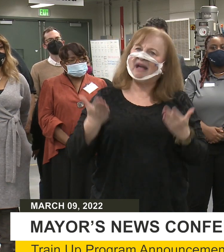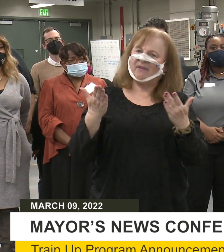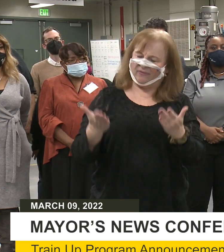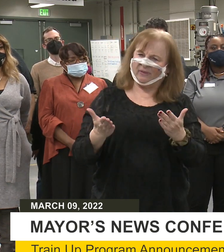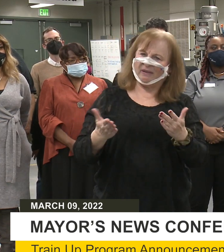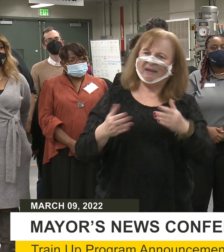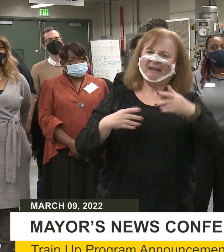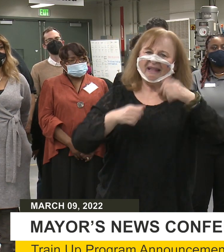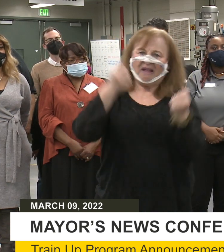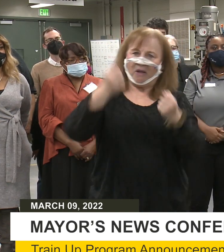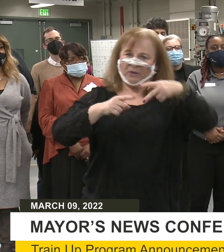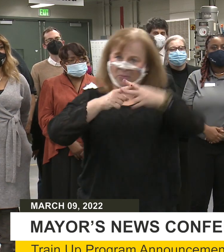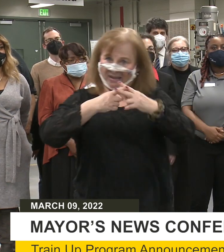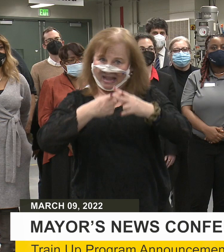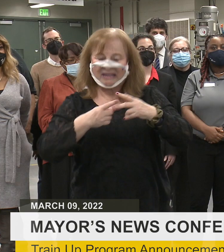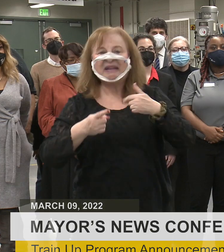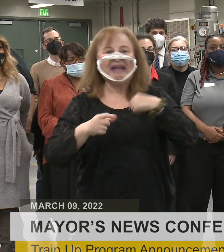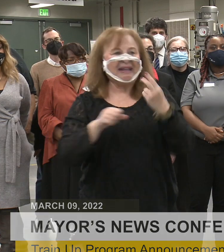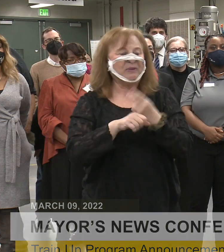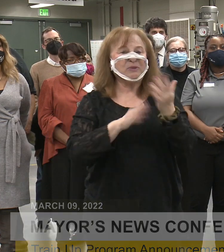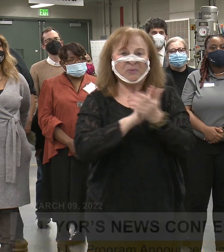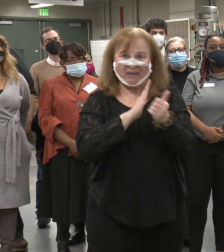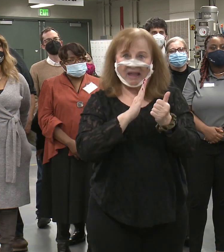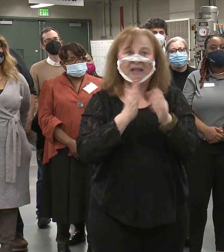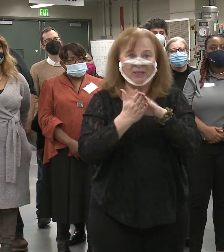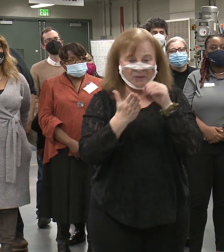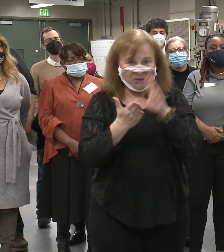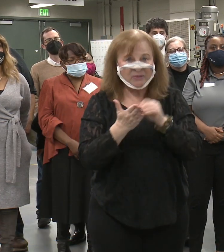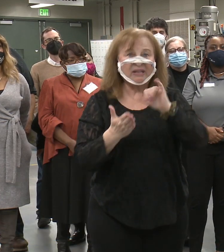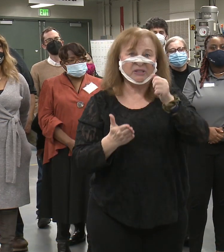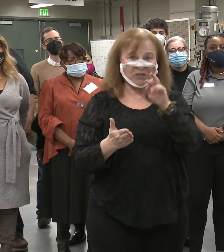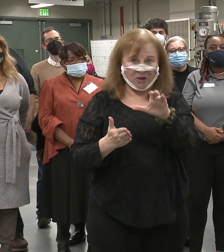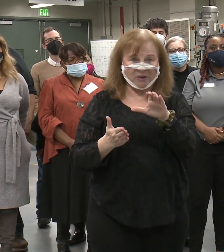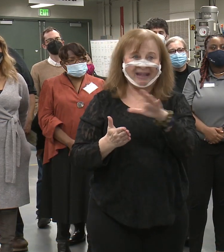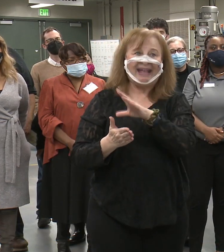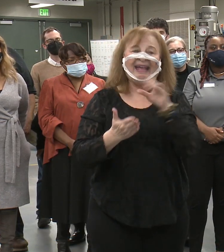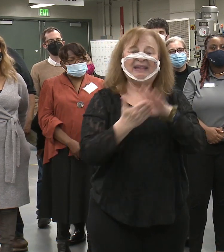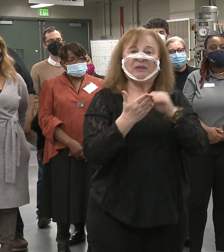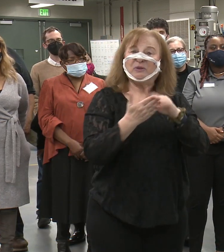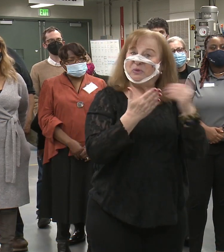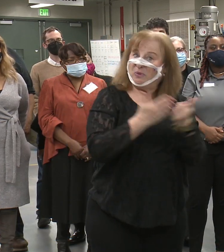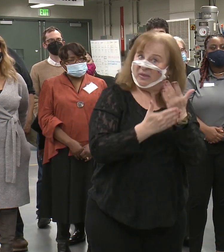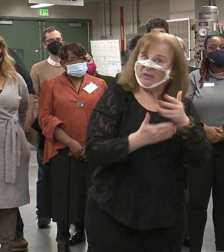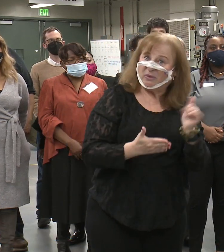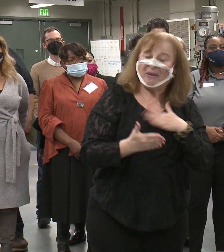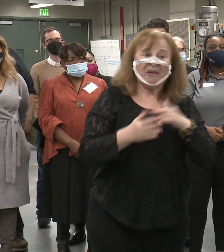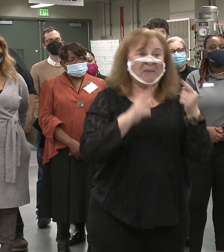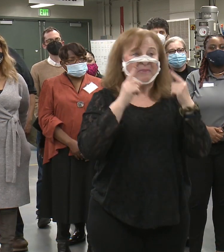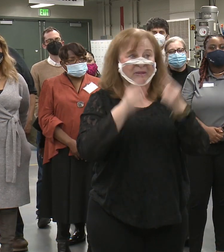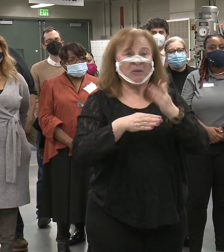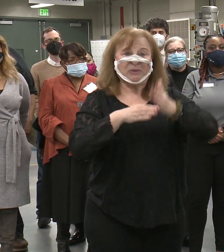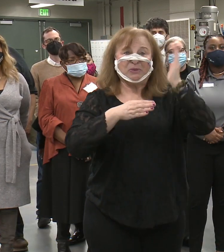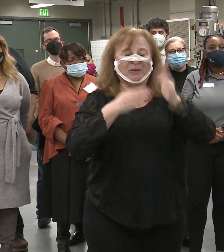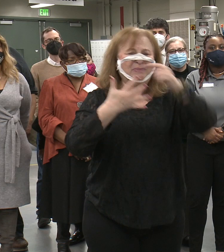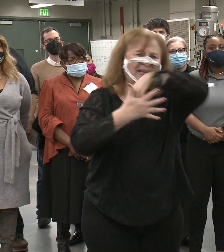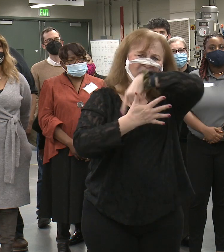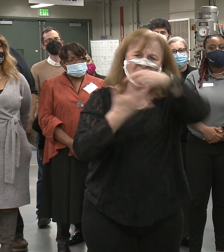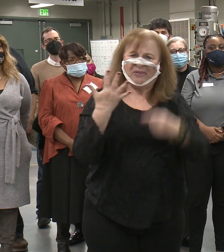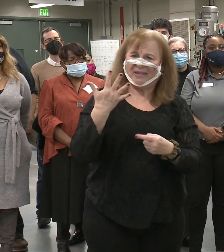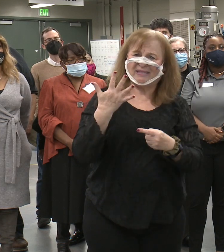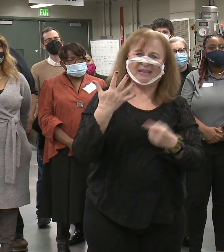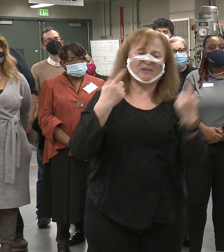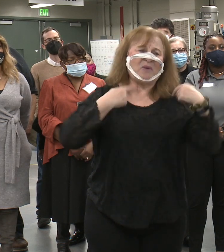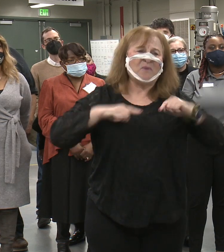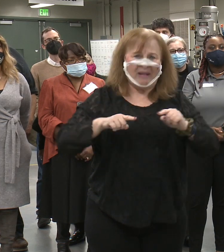are auto mechanic. I'll be able to use what I learned at Jock while also learning something new. My goal is to complete all these things